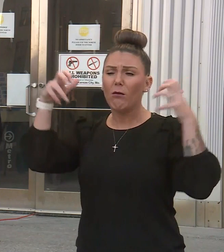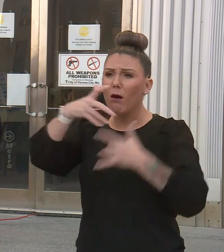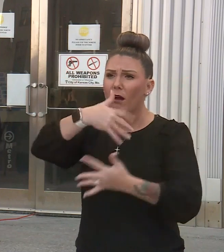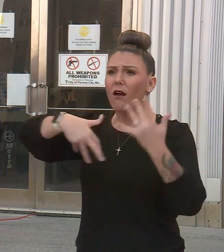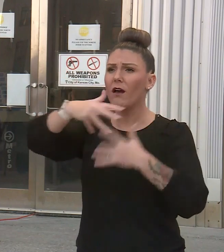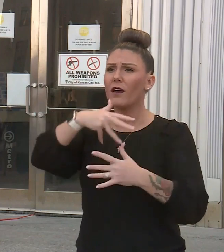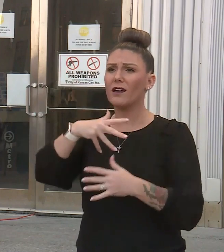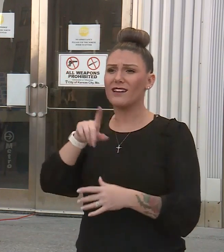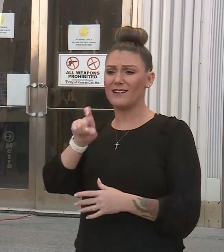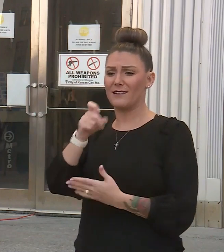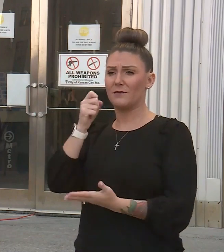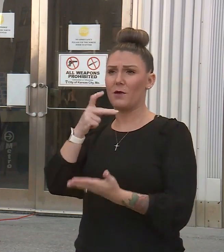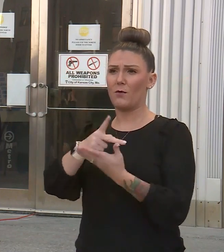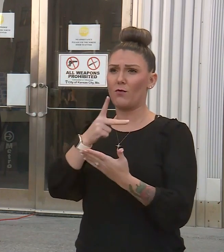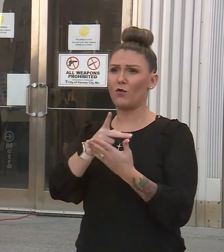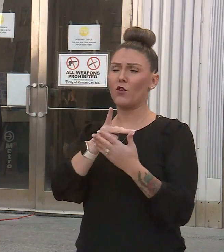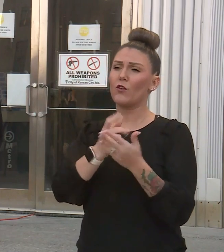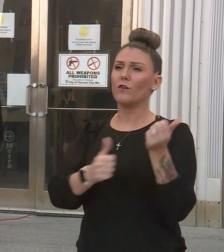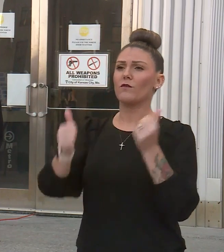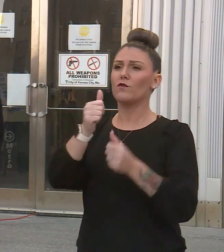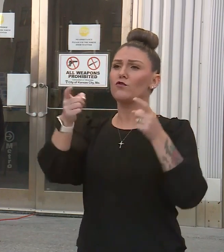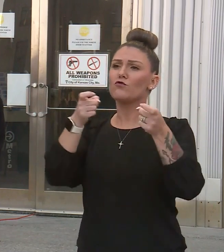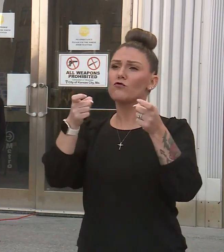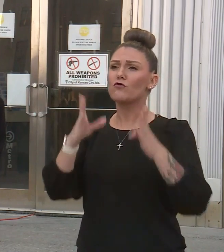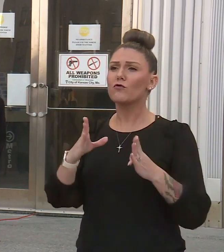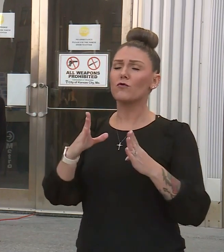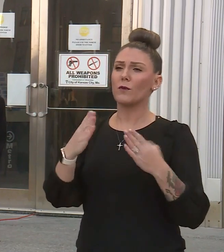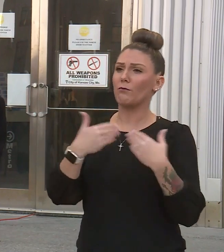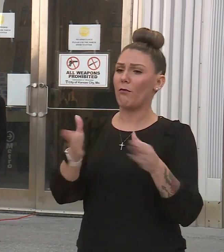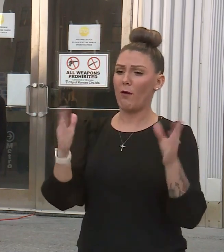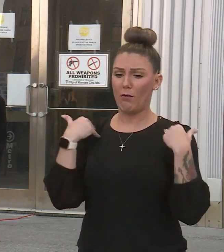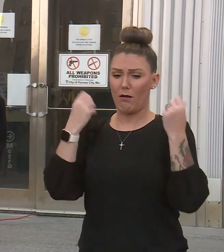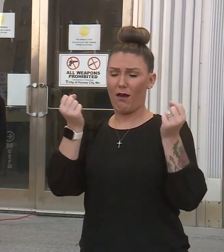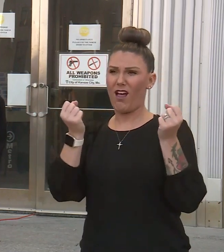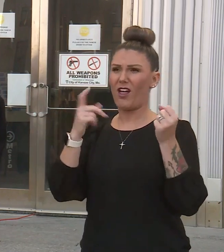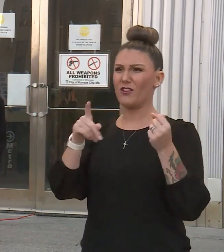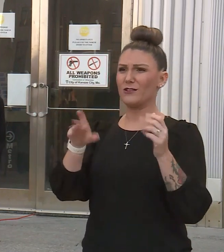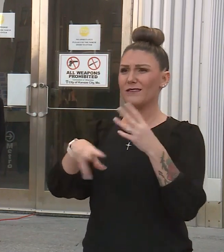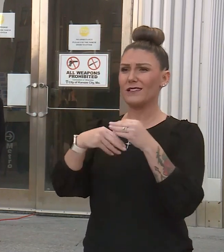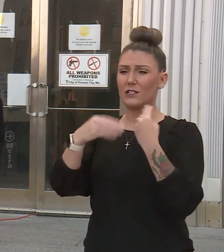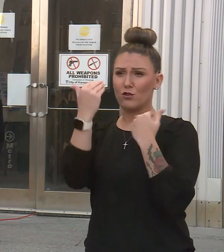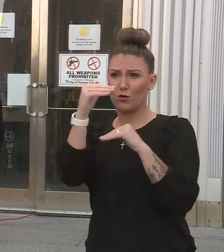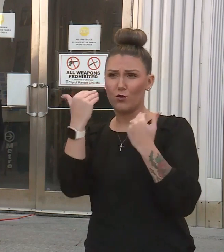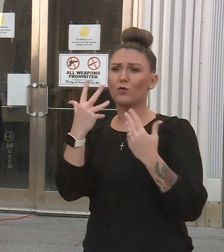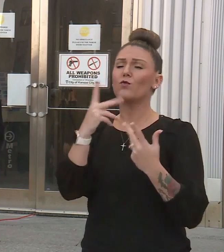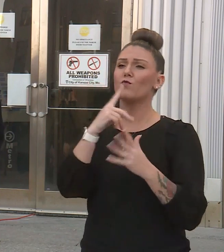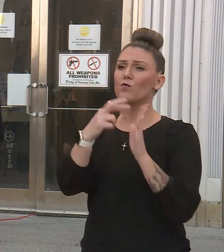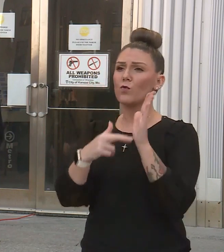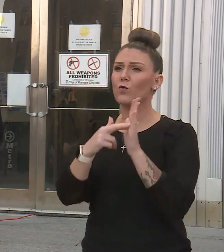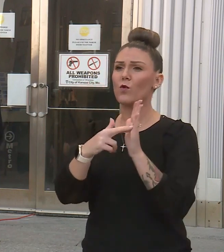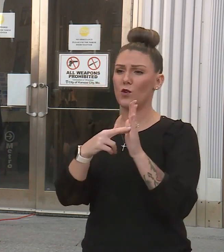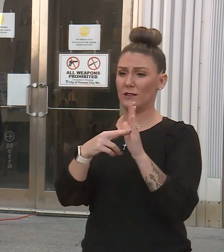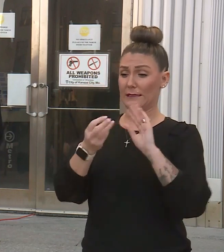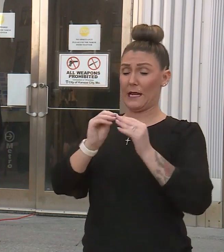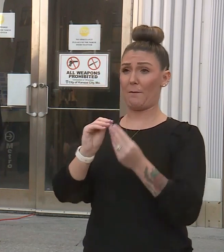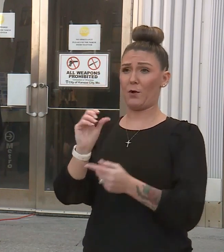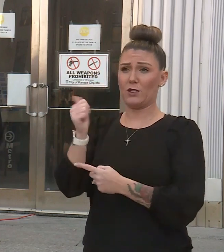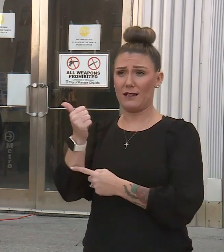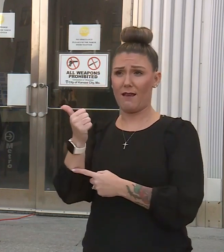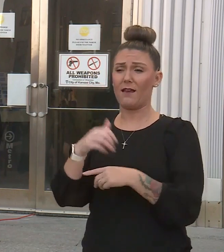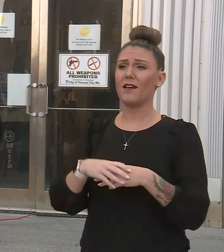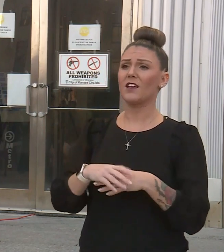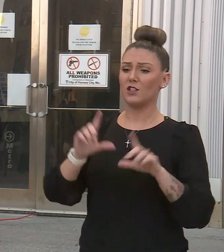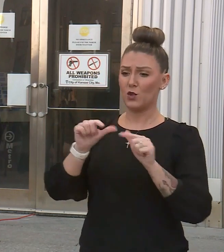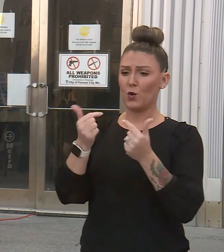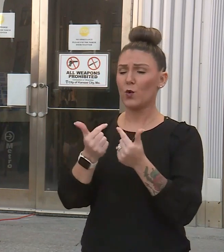that would have to be approved by the director of public health because there is an additional rule that limits all groups to the number 10. So group